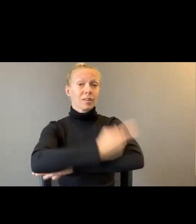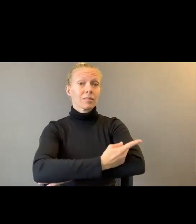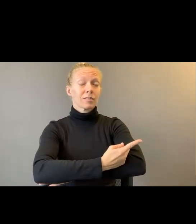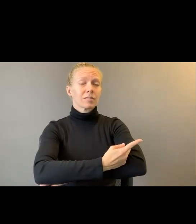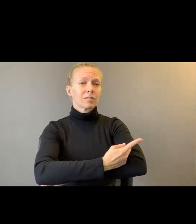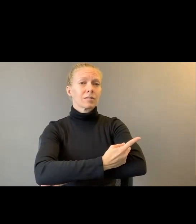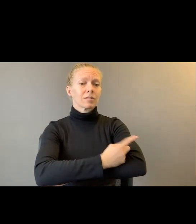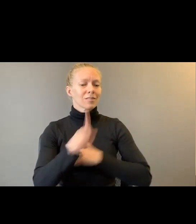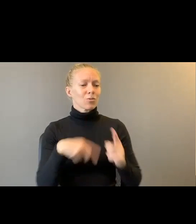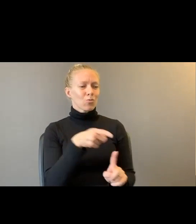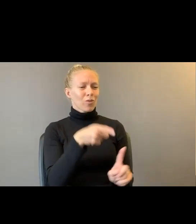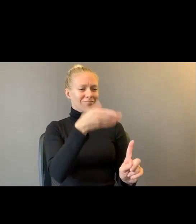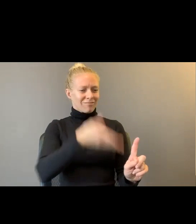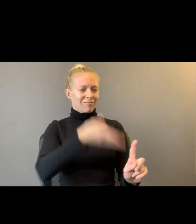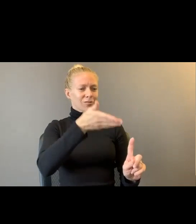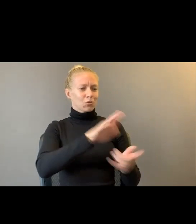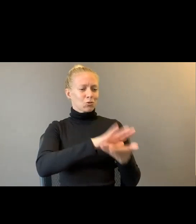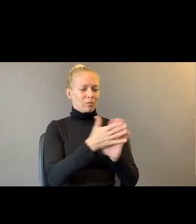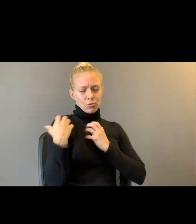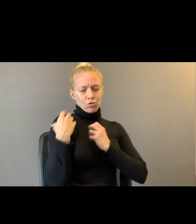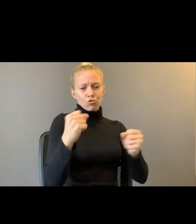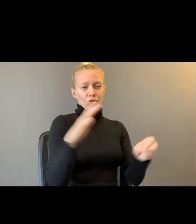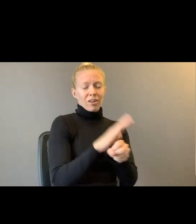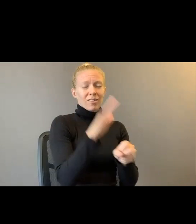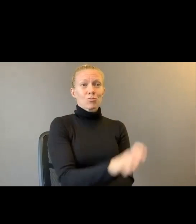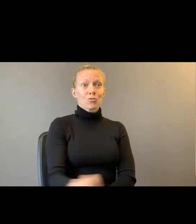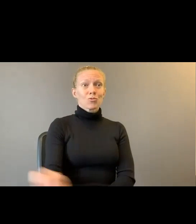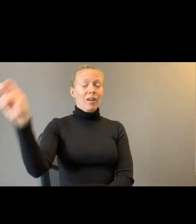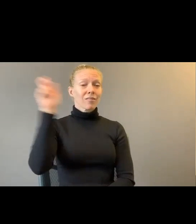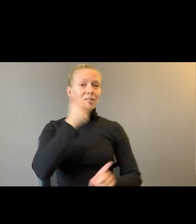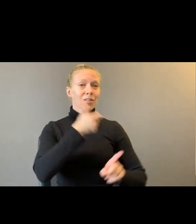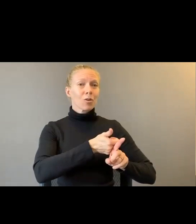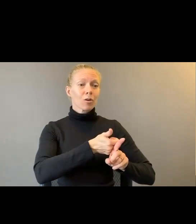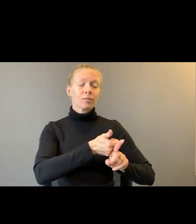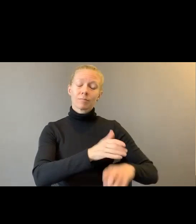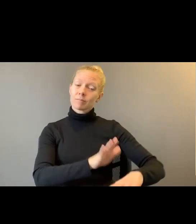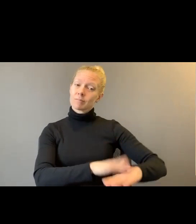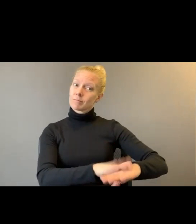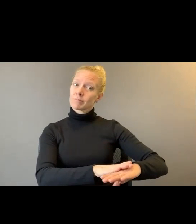to travel on her own, beware, she will.